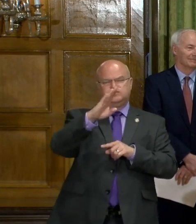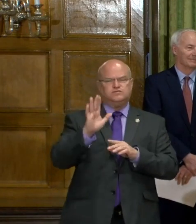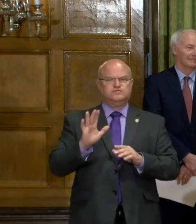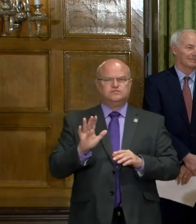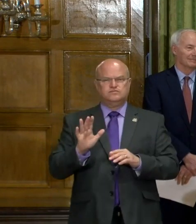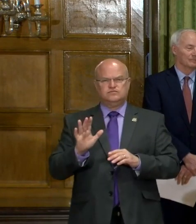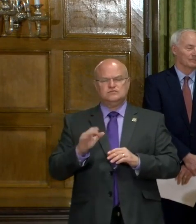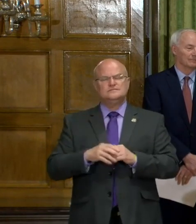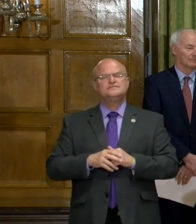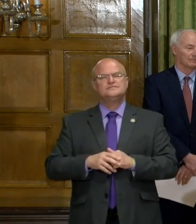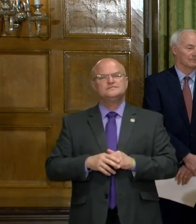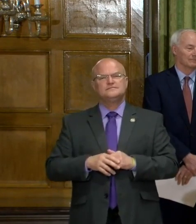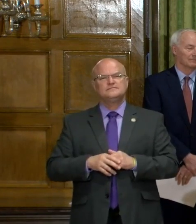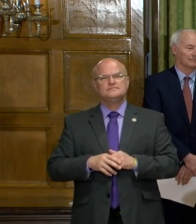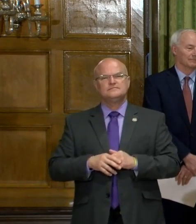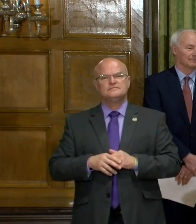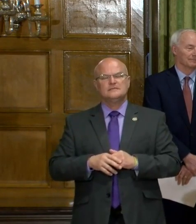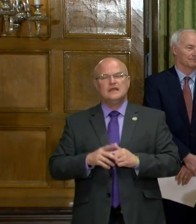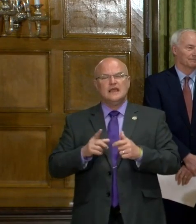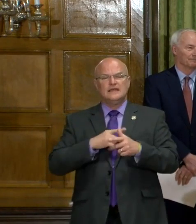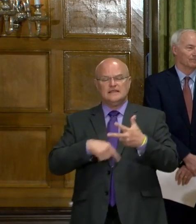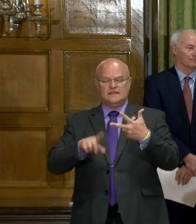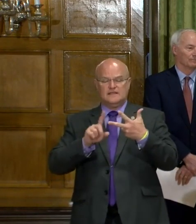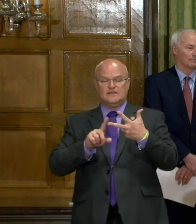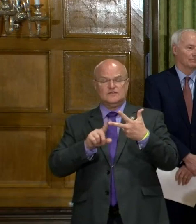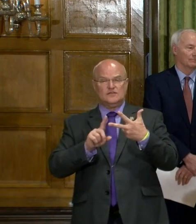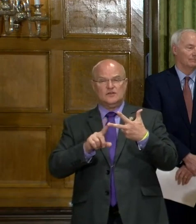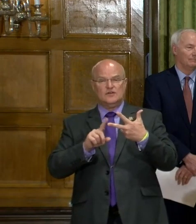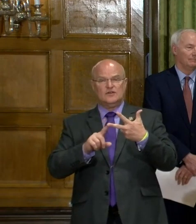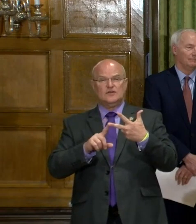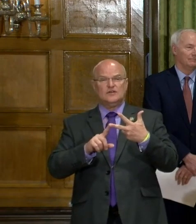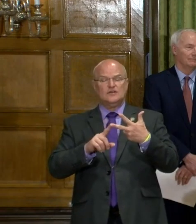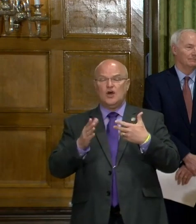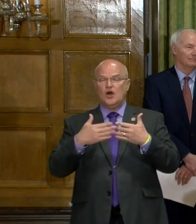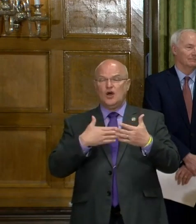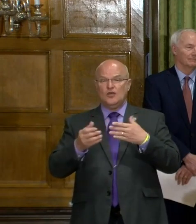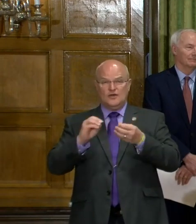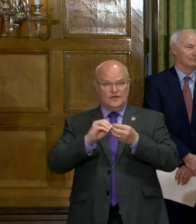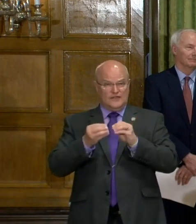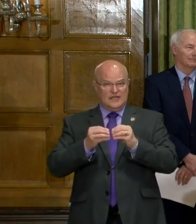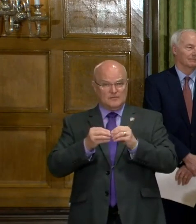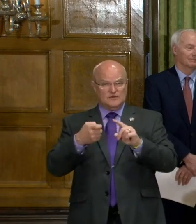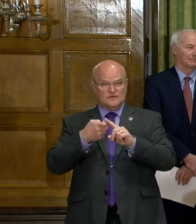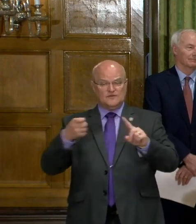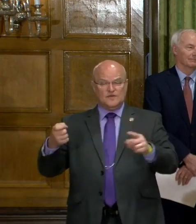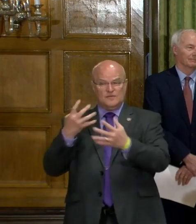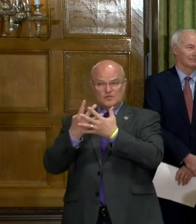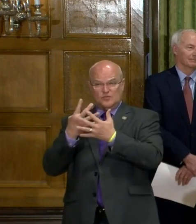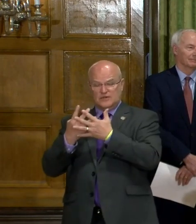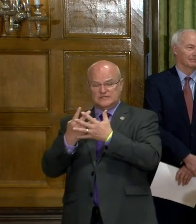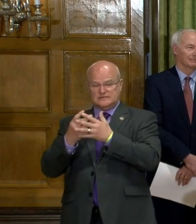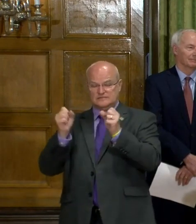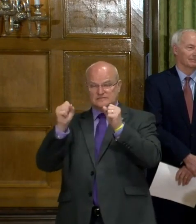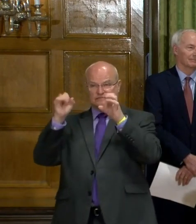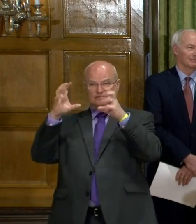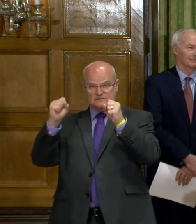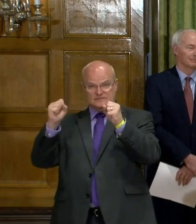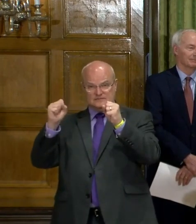the upward trend. And then the third is, although these numbers from Cummins are alarming,